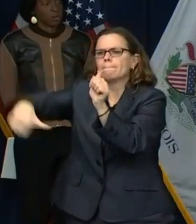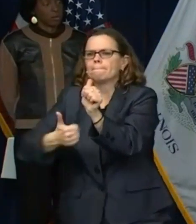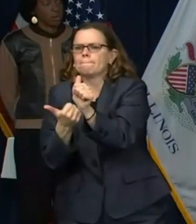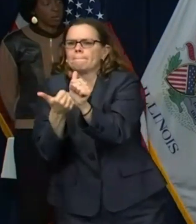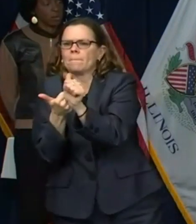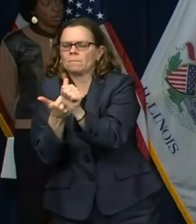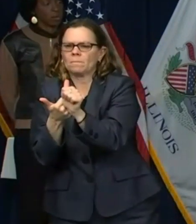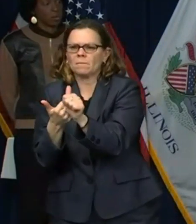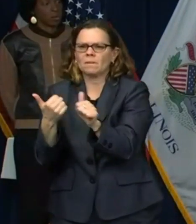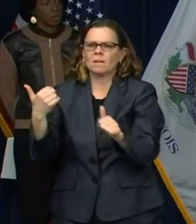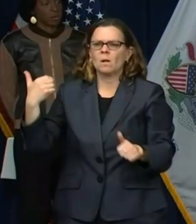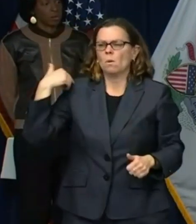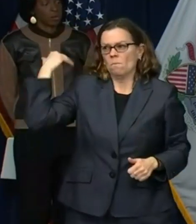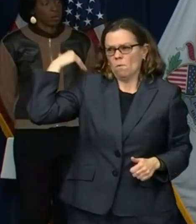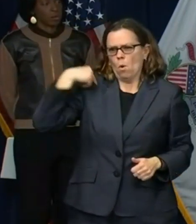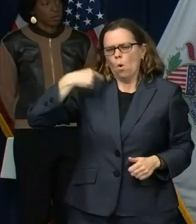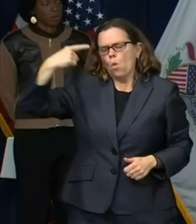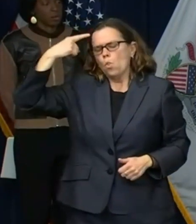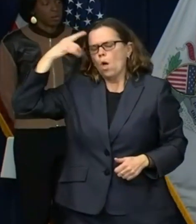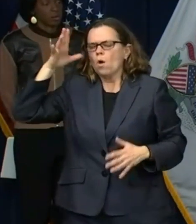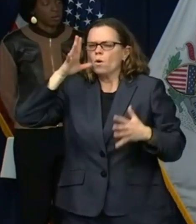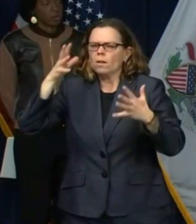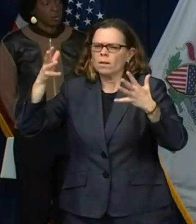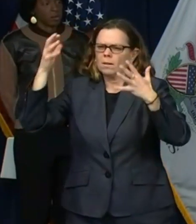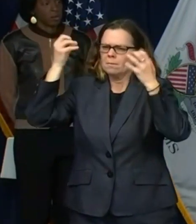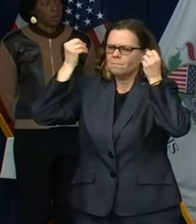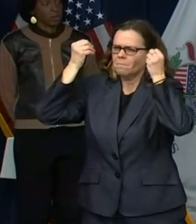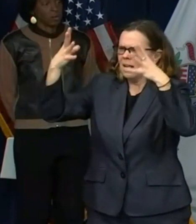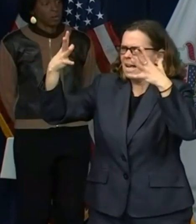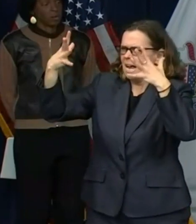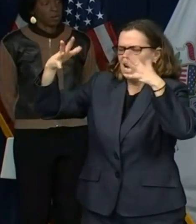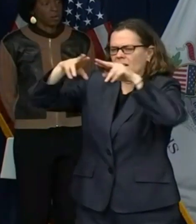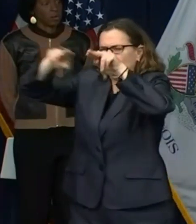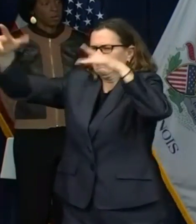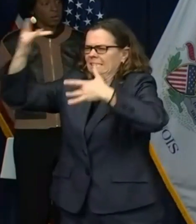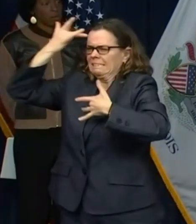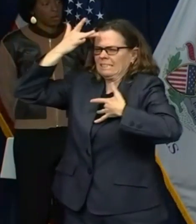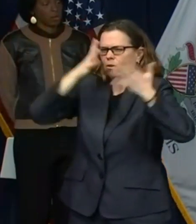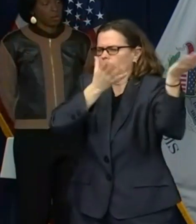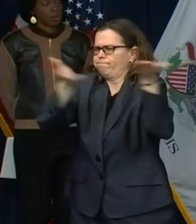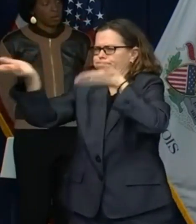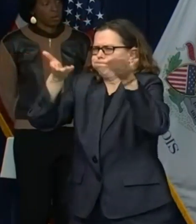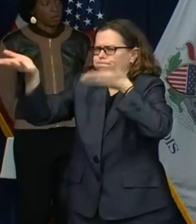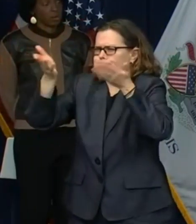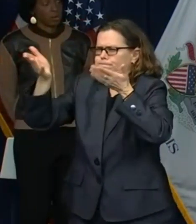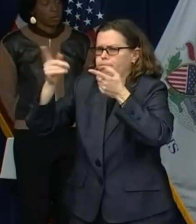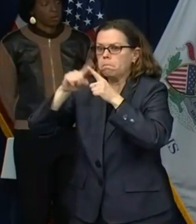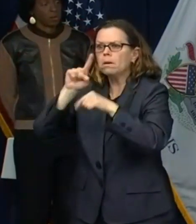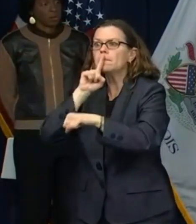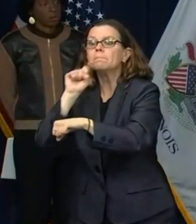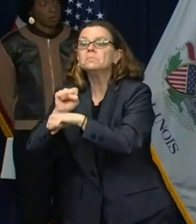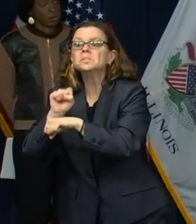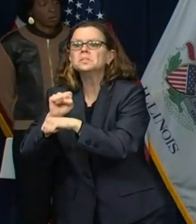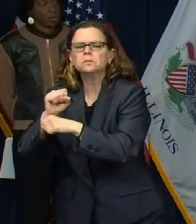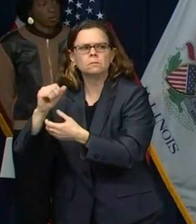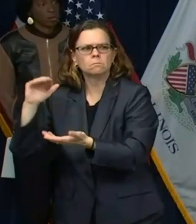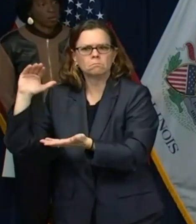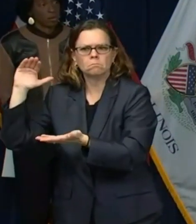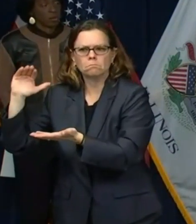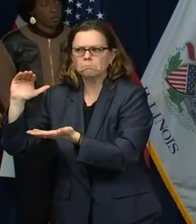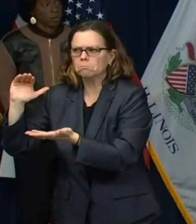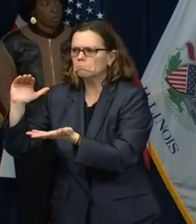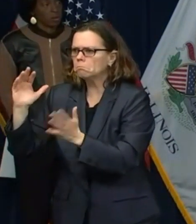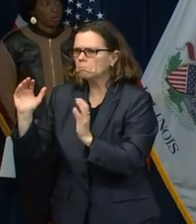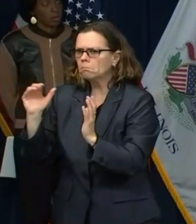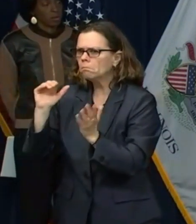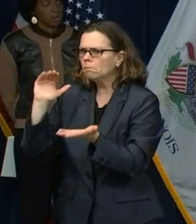plan because it appears, at least for the moment, that we're, you know, again, we're only gradually increasing